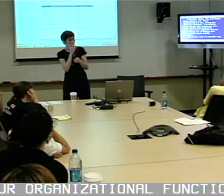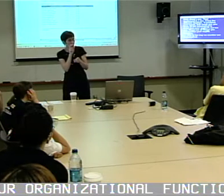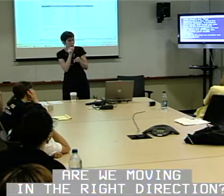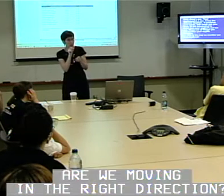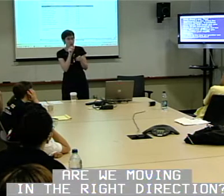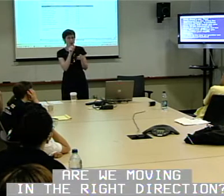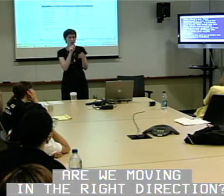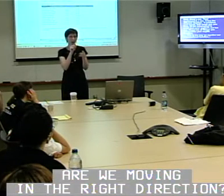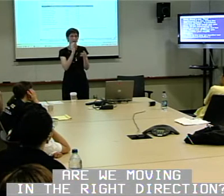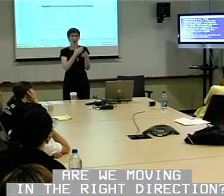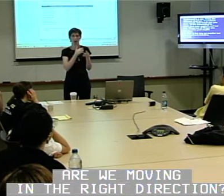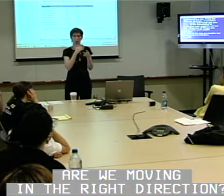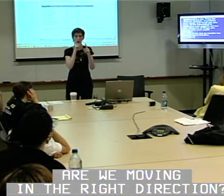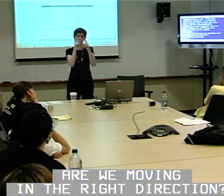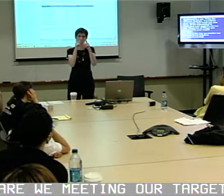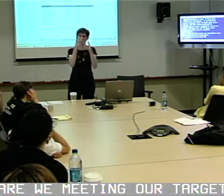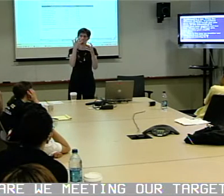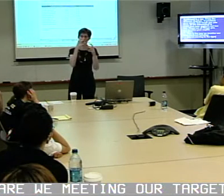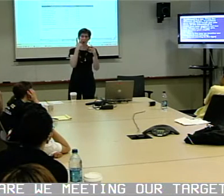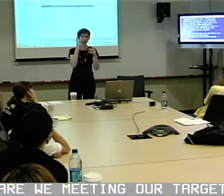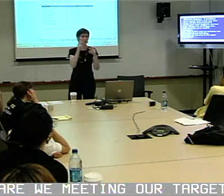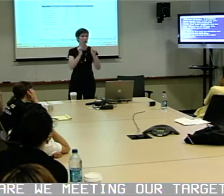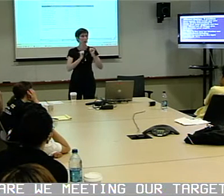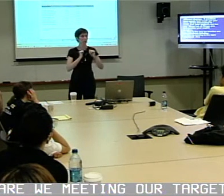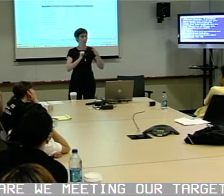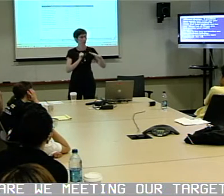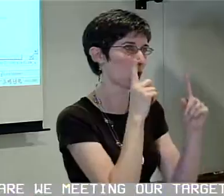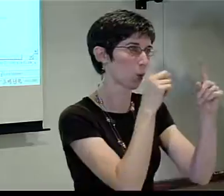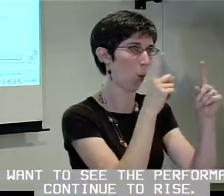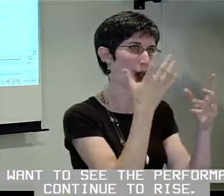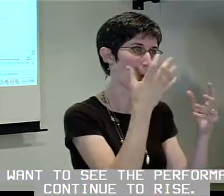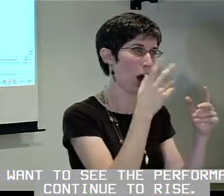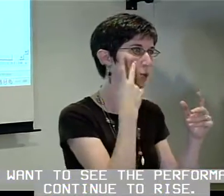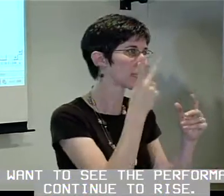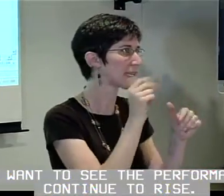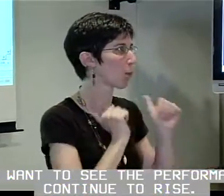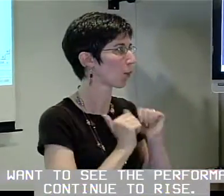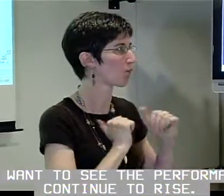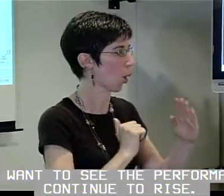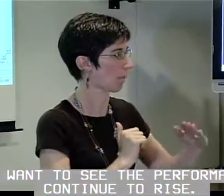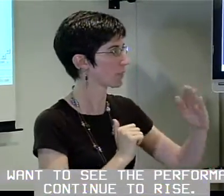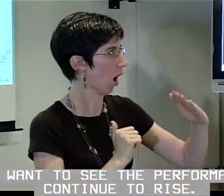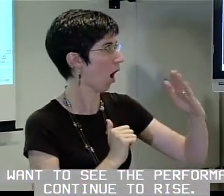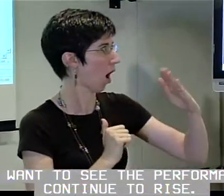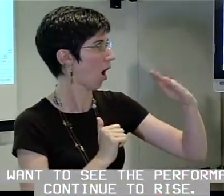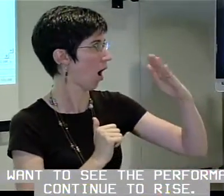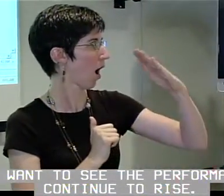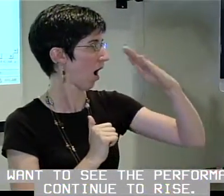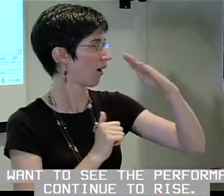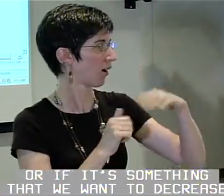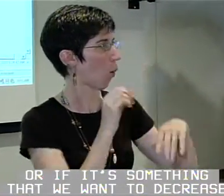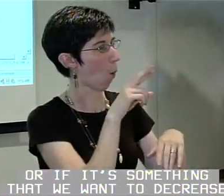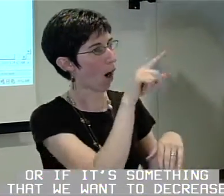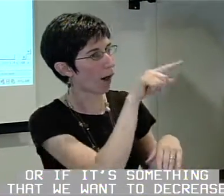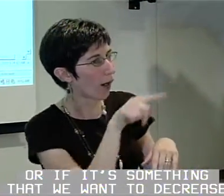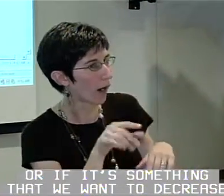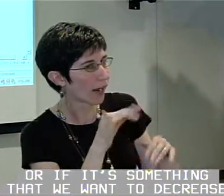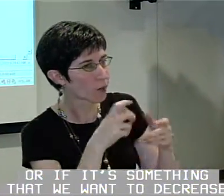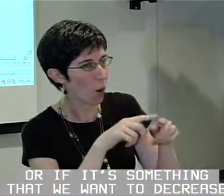Are we moving in the right direction? Are we meeting our targets? You know, we want to see the performance continue to rise. Or if it's something that we